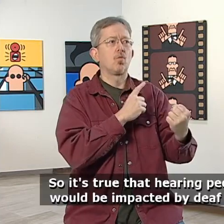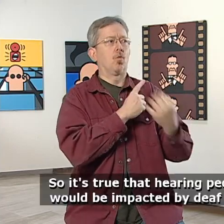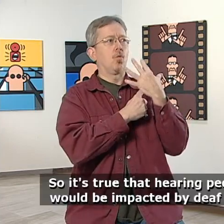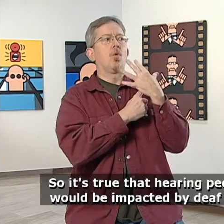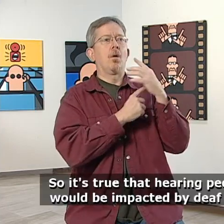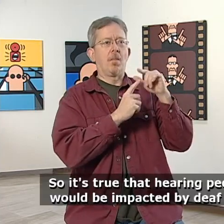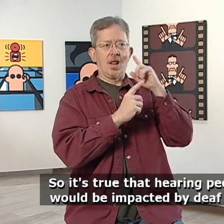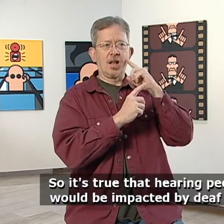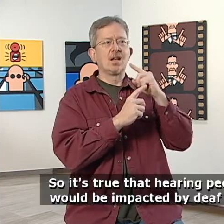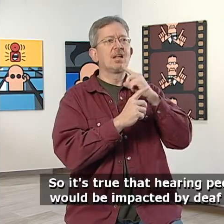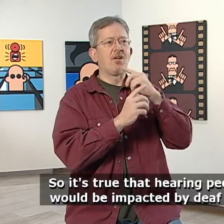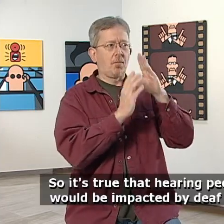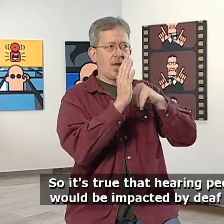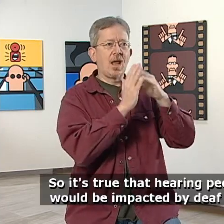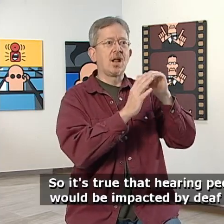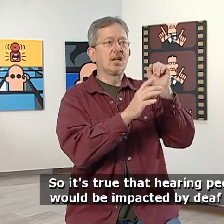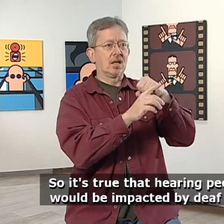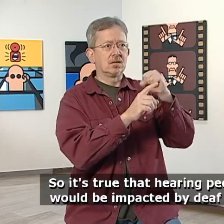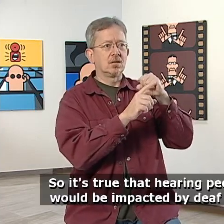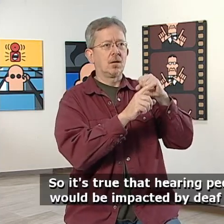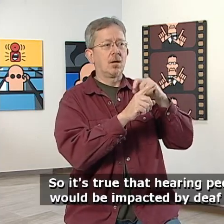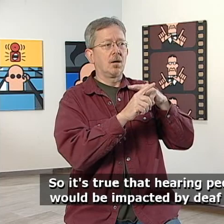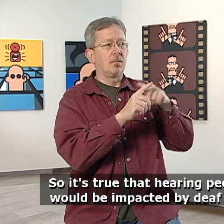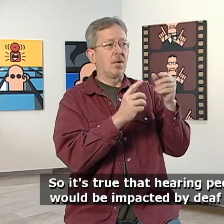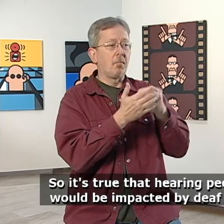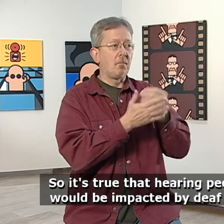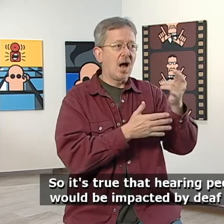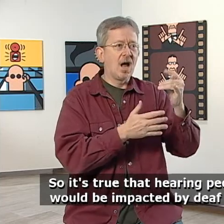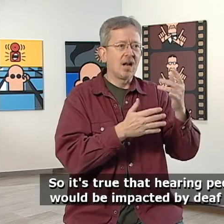So it's true that hearing people would be impacted by deaf art,